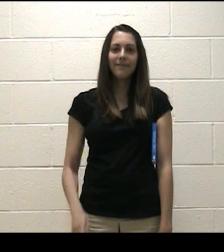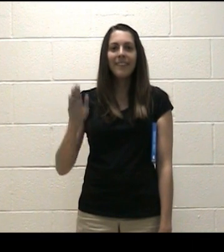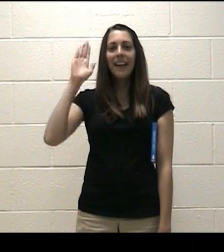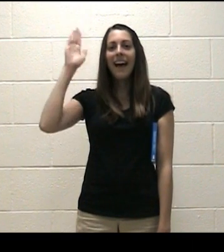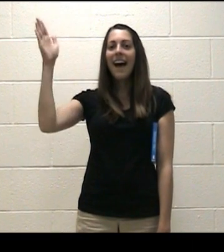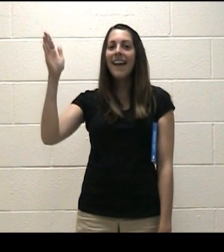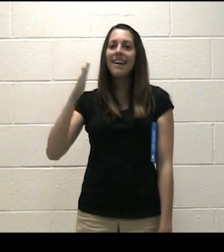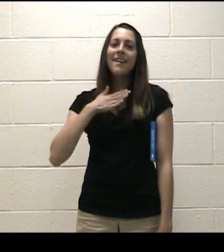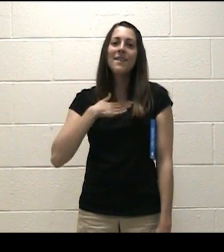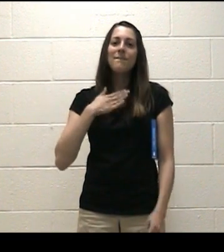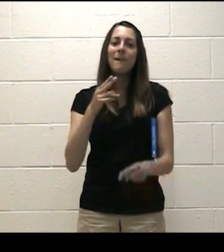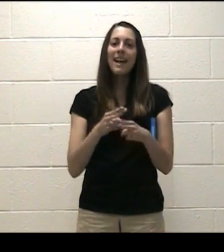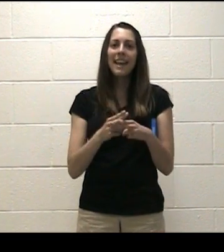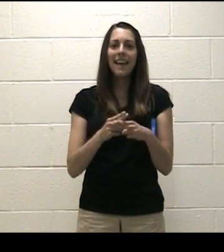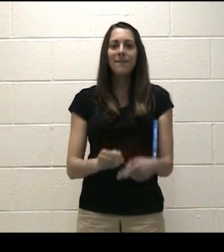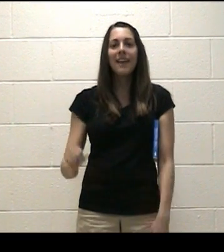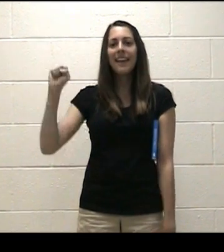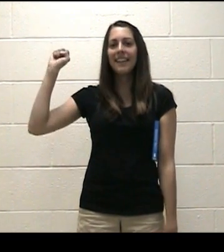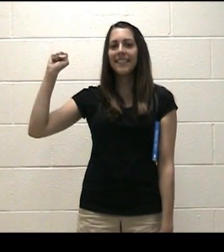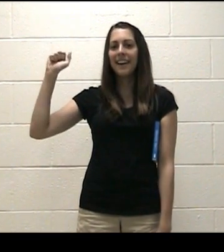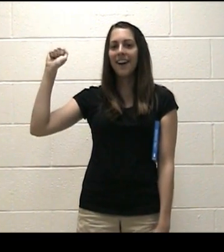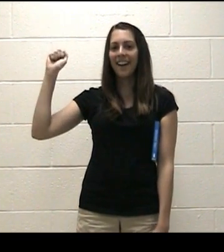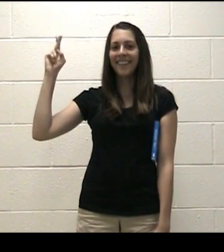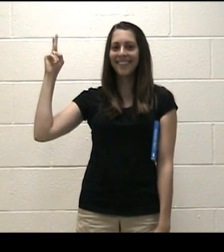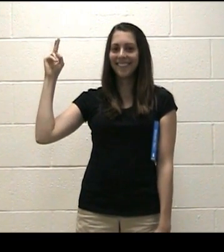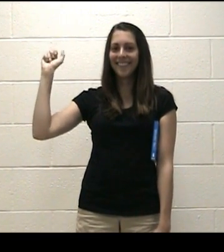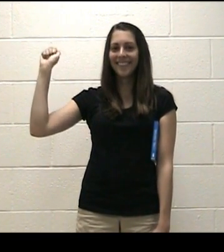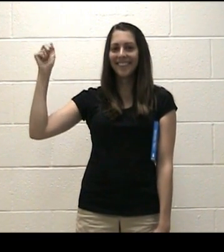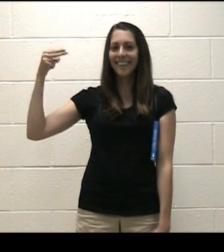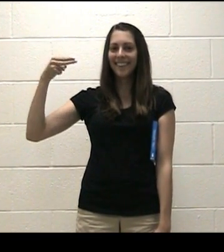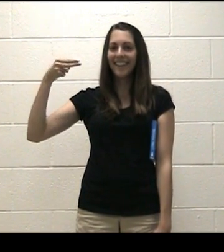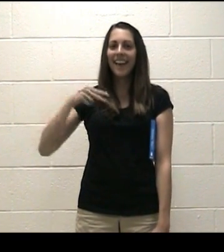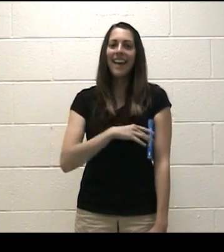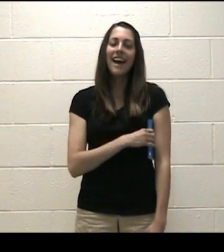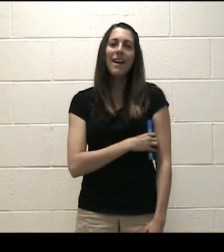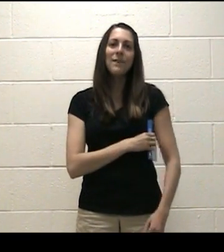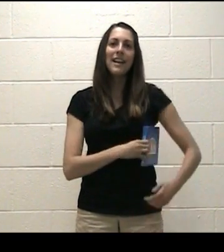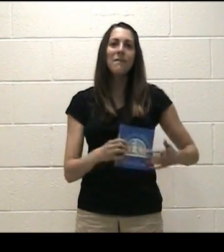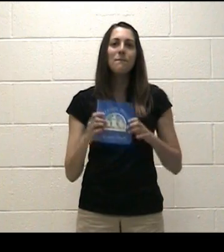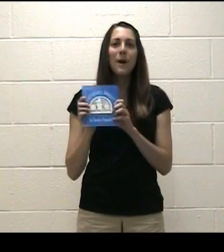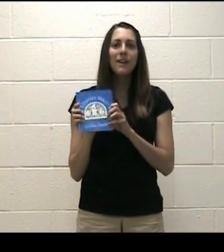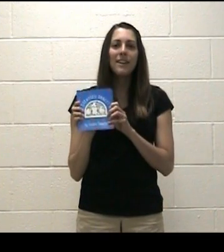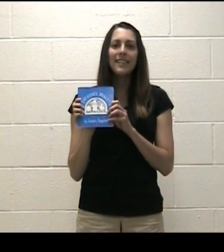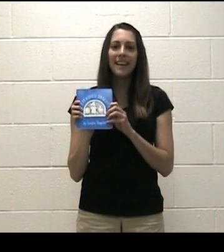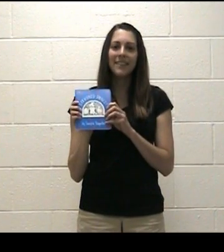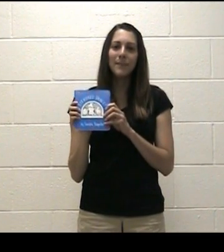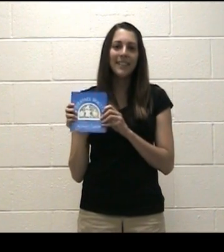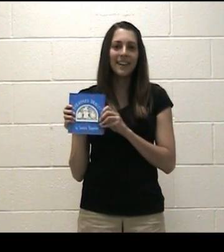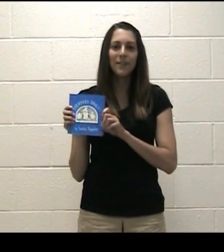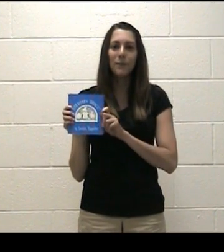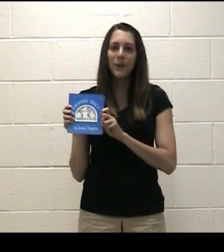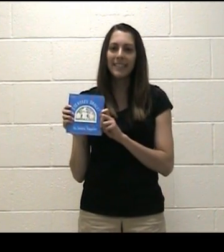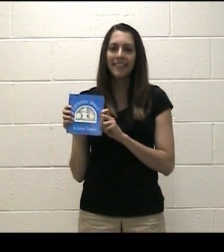Hi, my name is Sarah, and I'm reading Barnard Dance by Sandra Boynton.